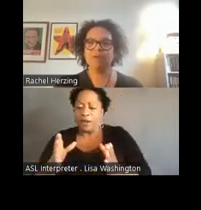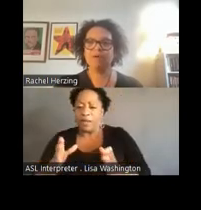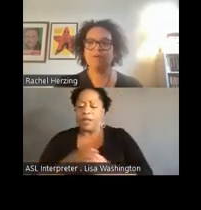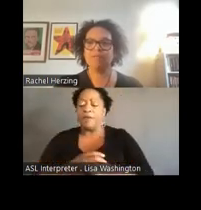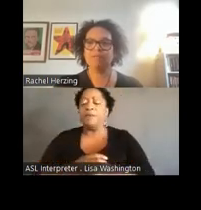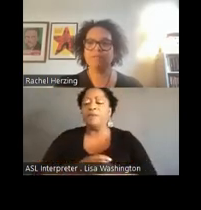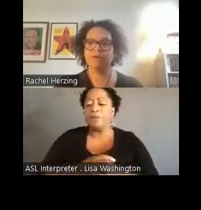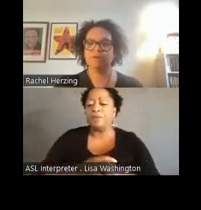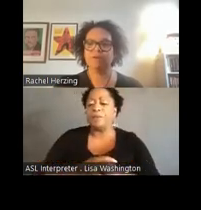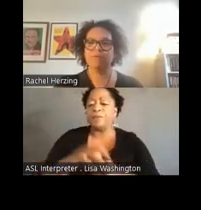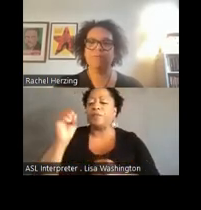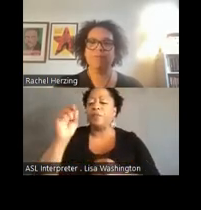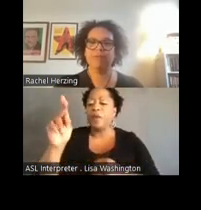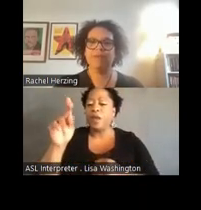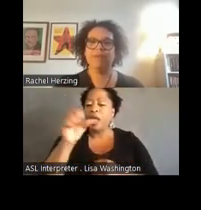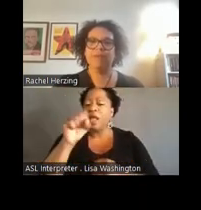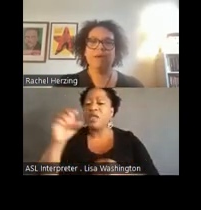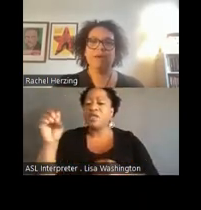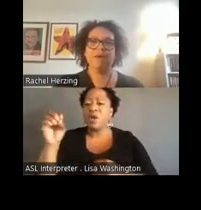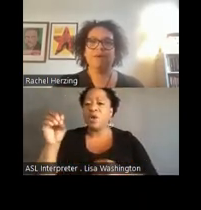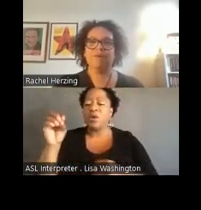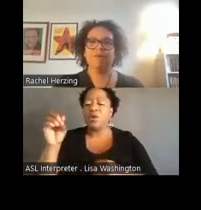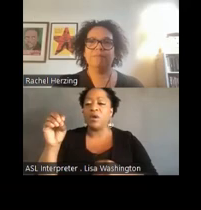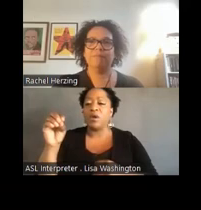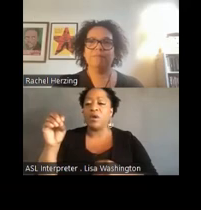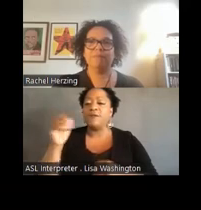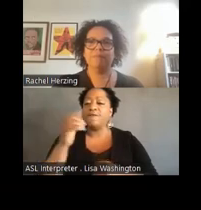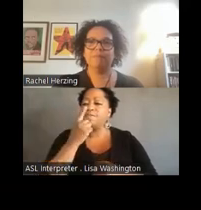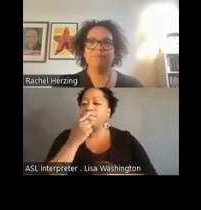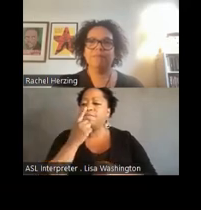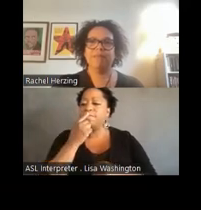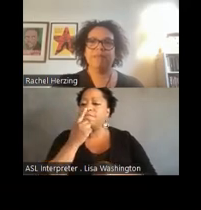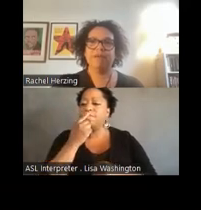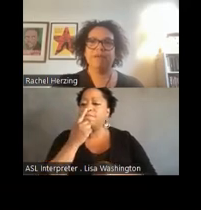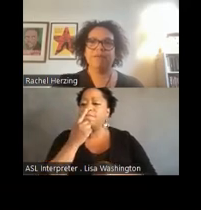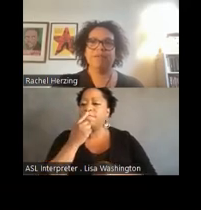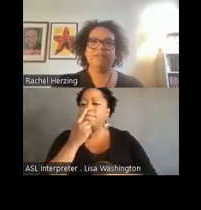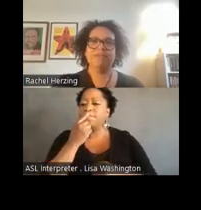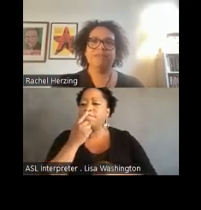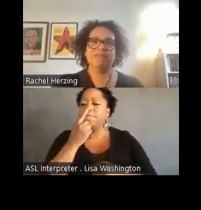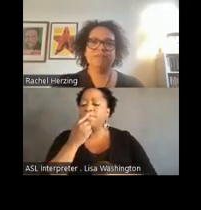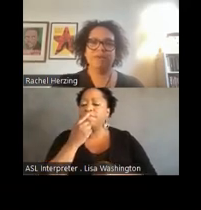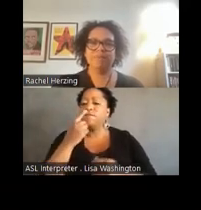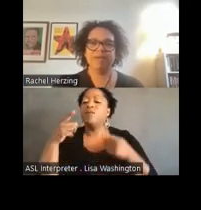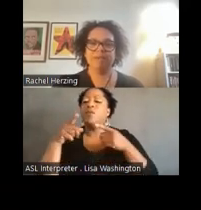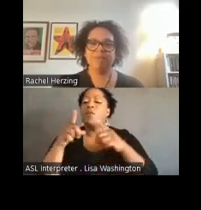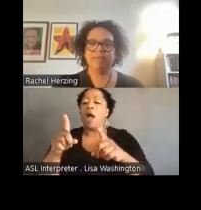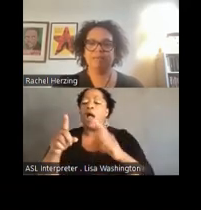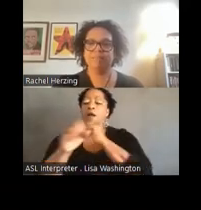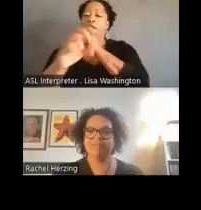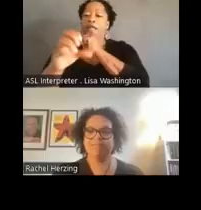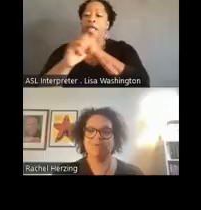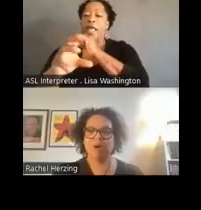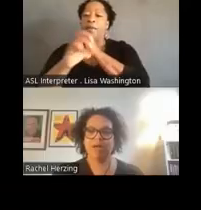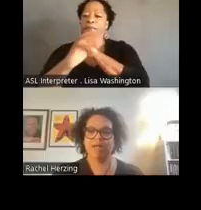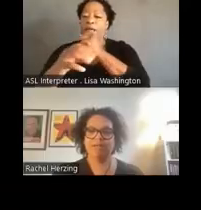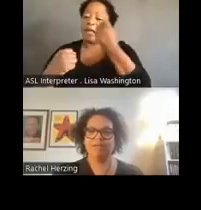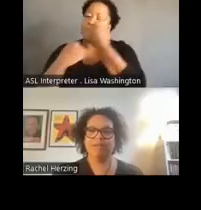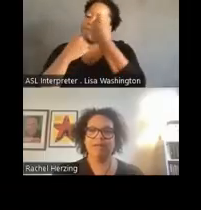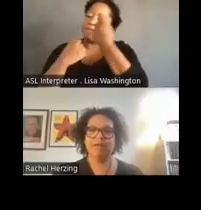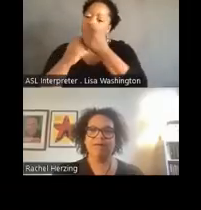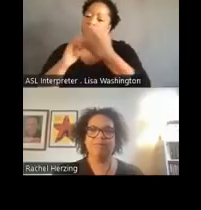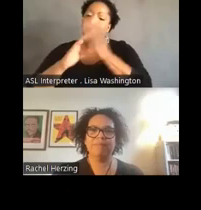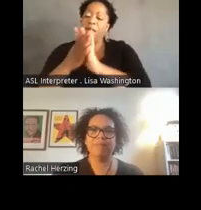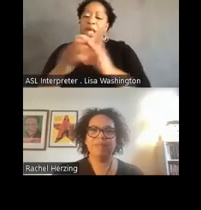All right, so as the campaign became citywide,